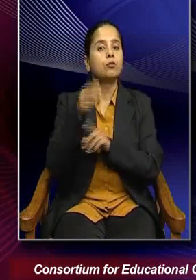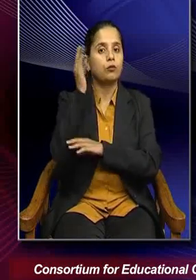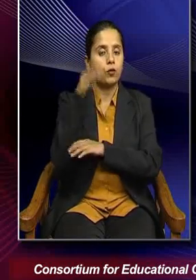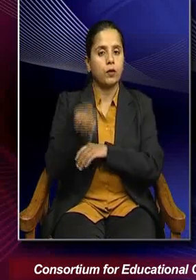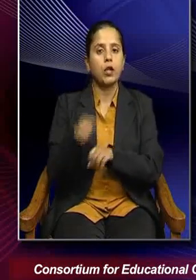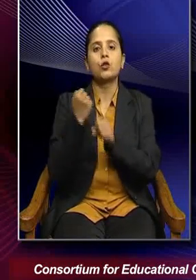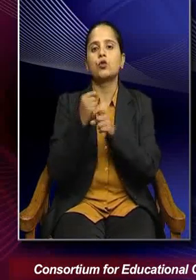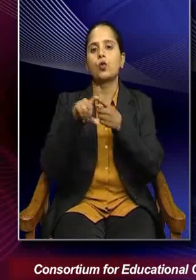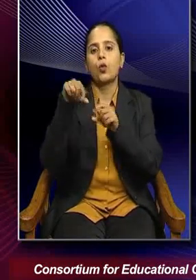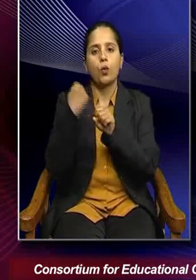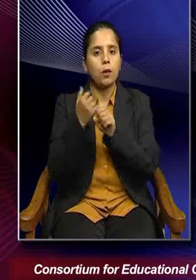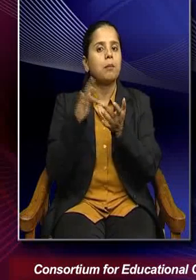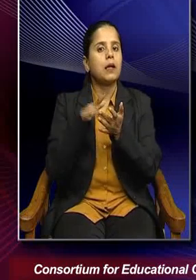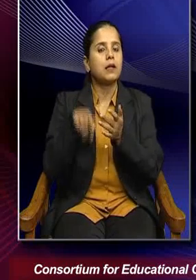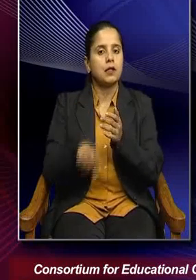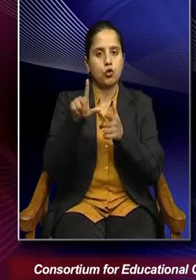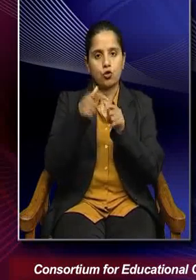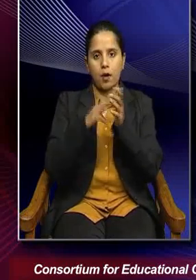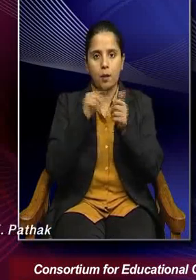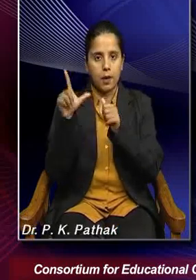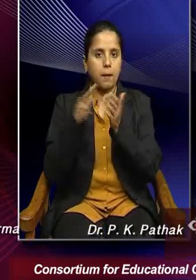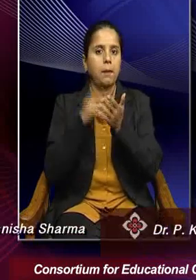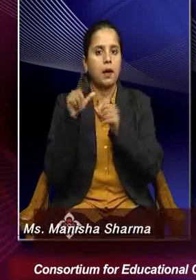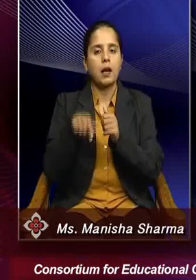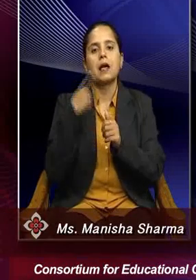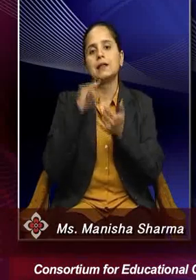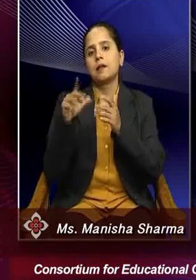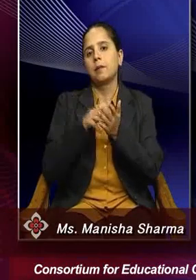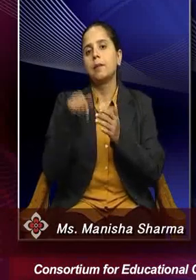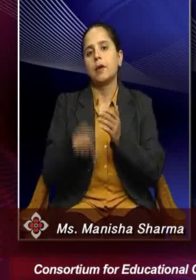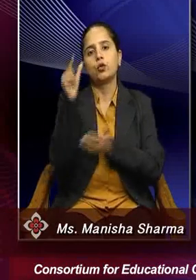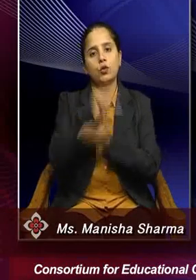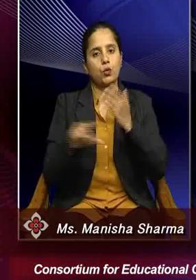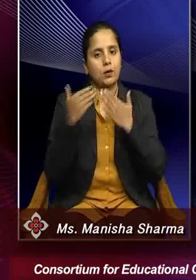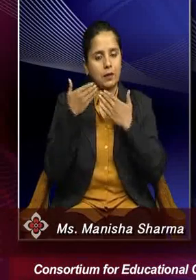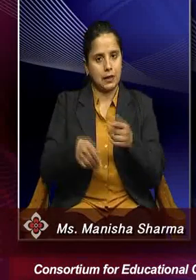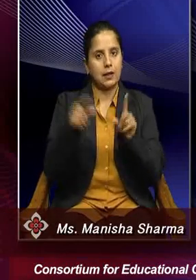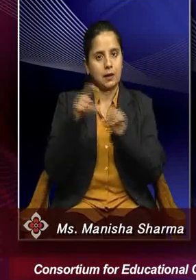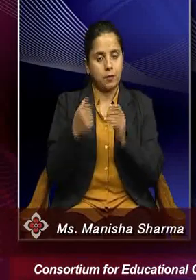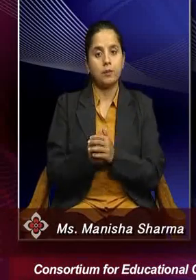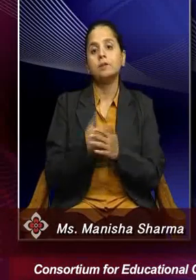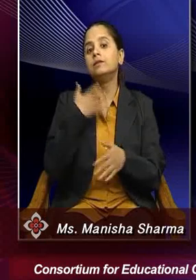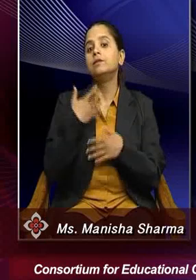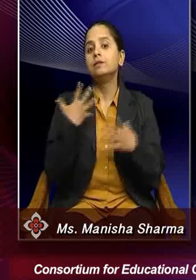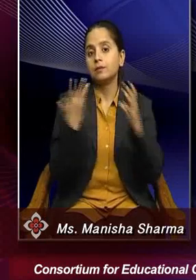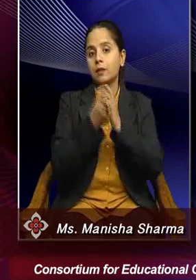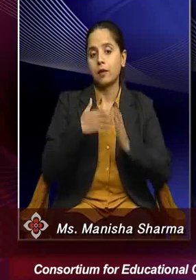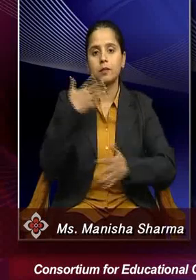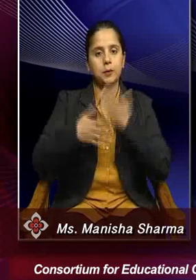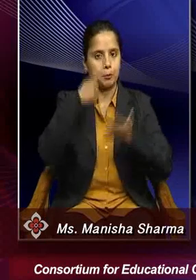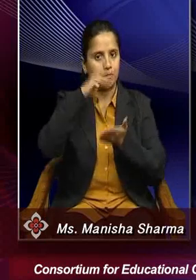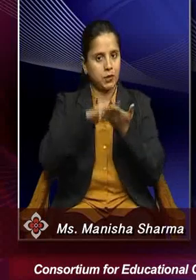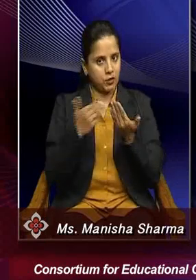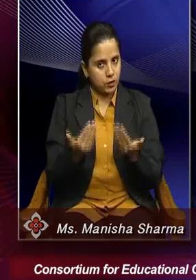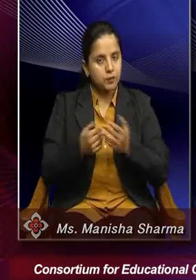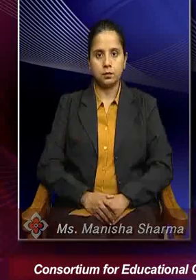Geography at Jamia Millaislamia University, New Delhi, along with my colleague Ms. Manisha